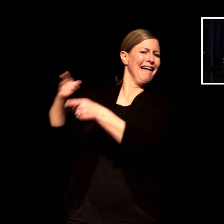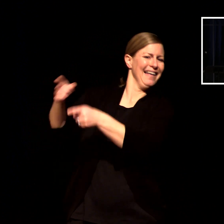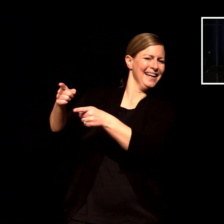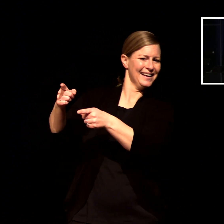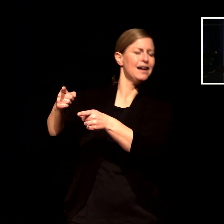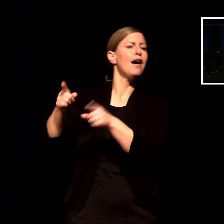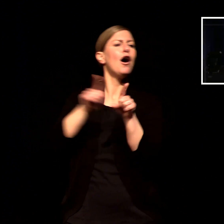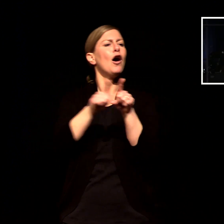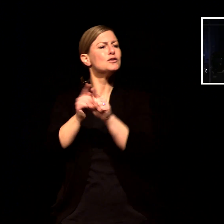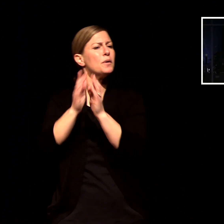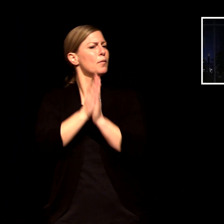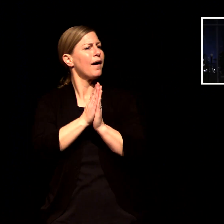what's my part